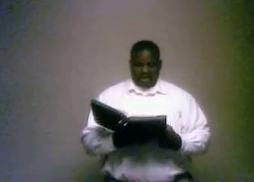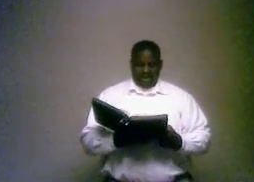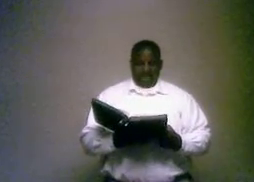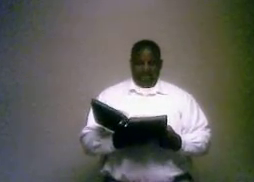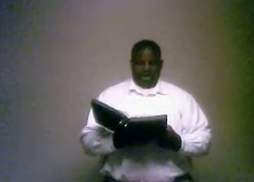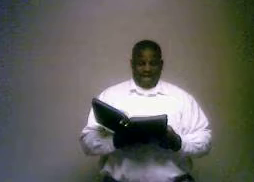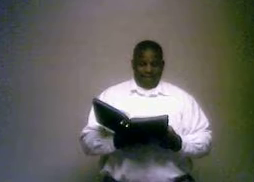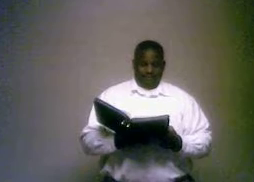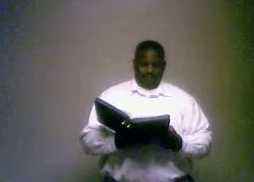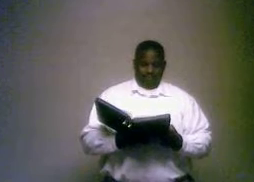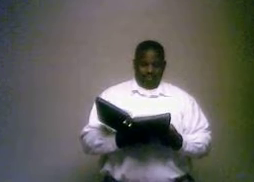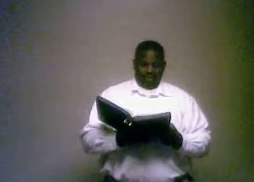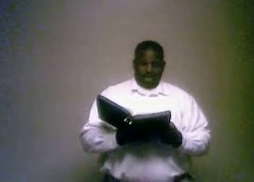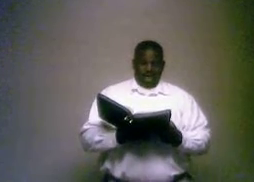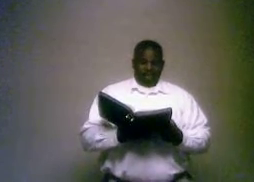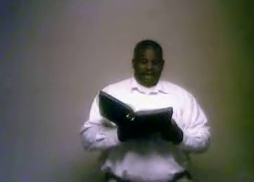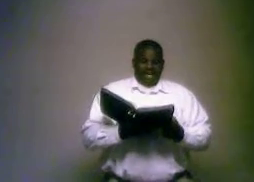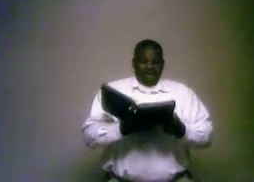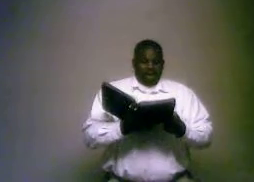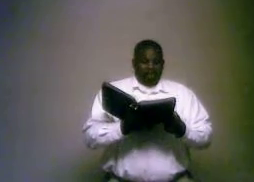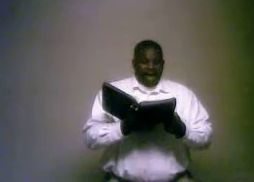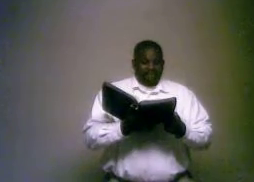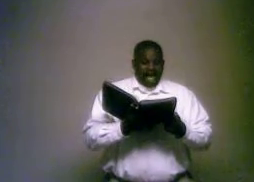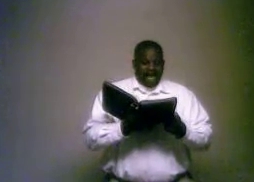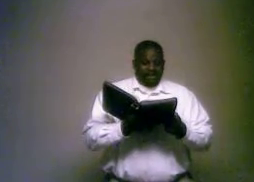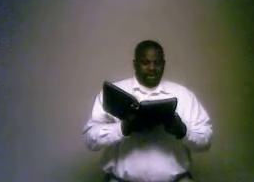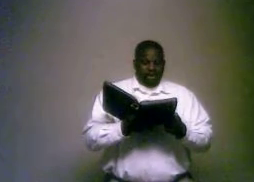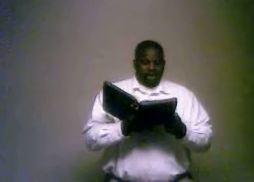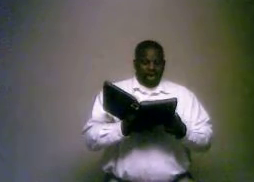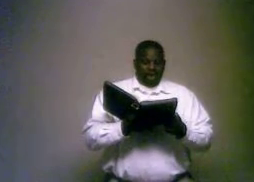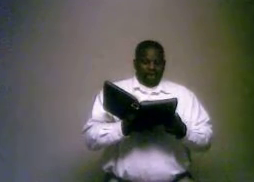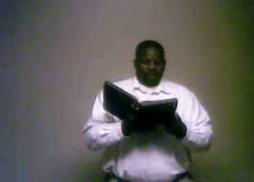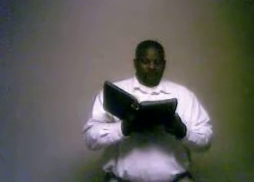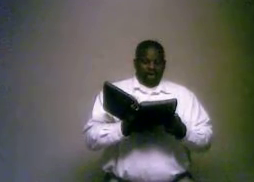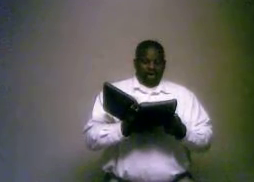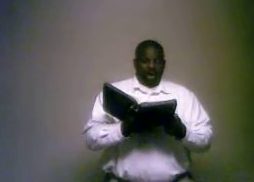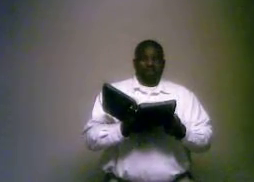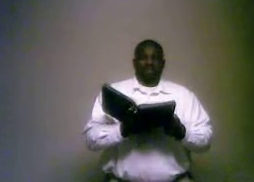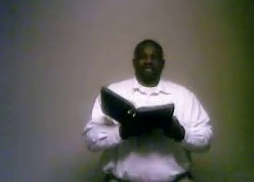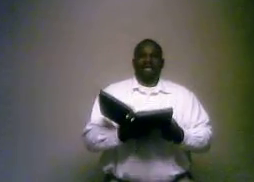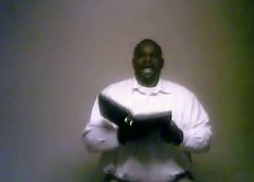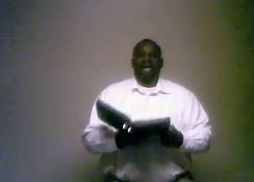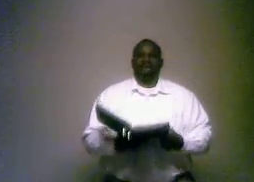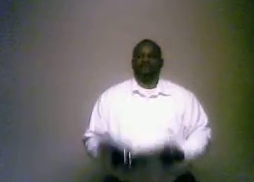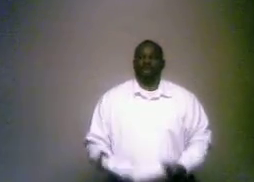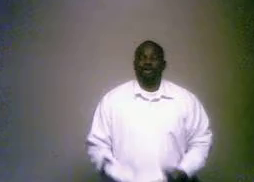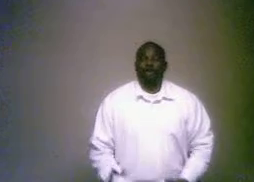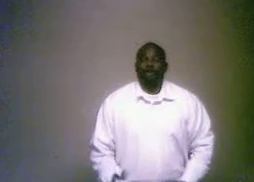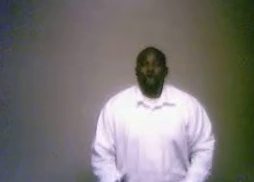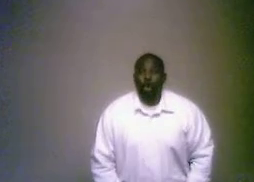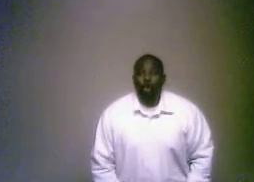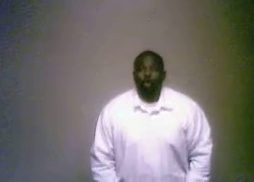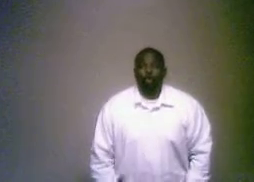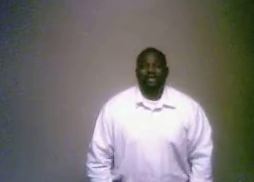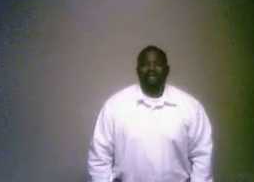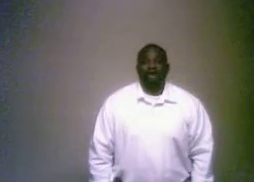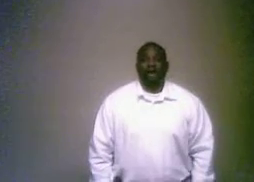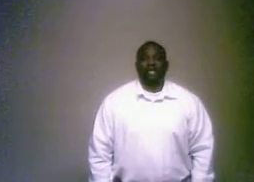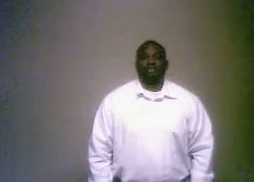and read carefully. But he shall baptize you with the Holy Ghost. Now, who was he talking to?